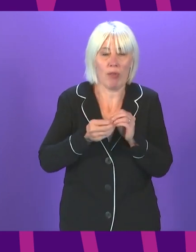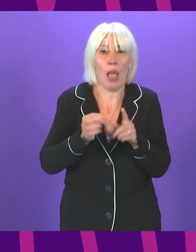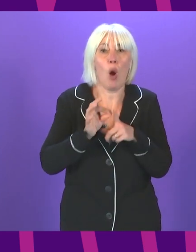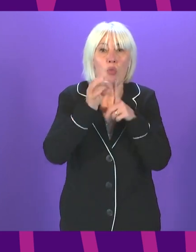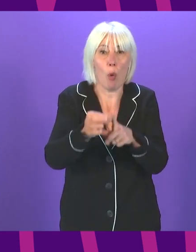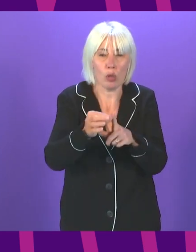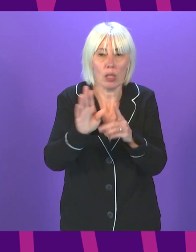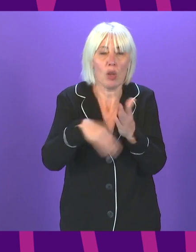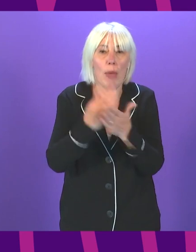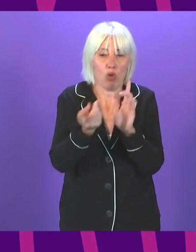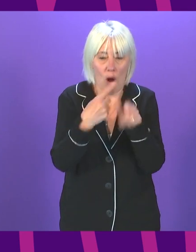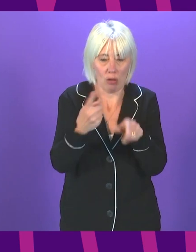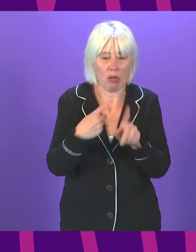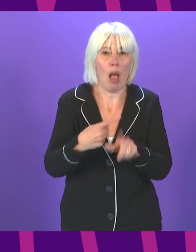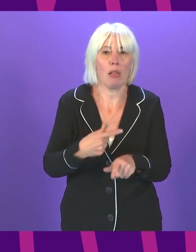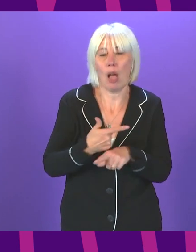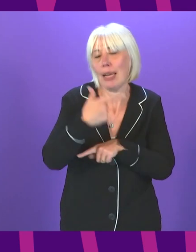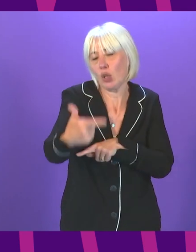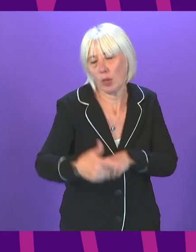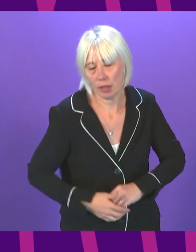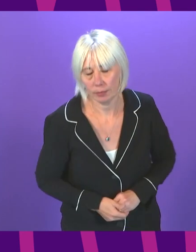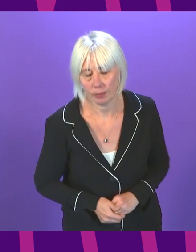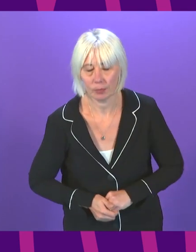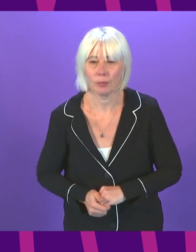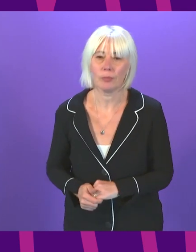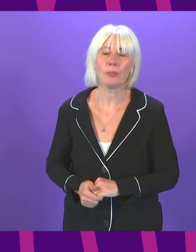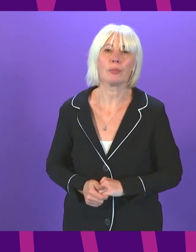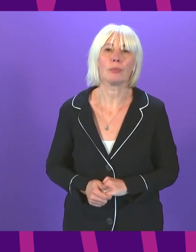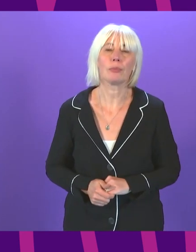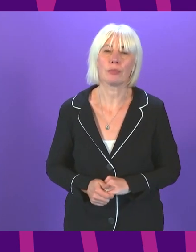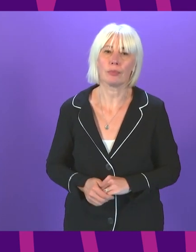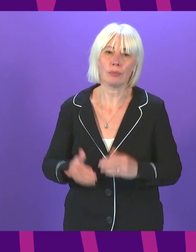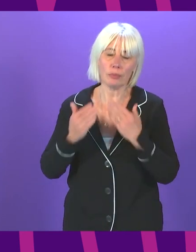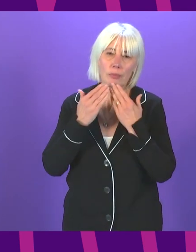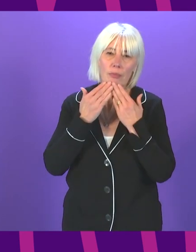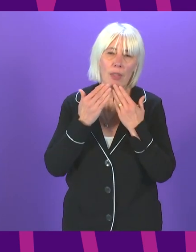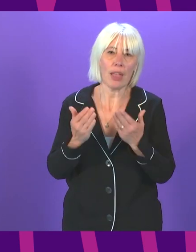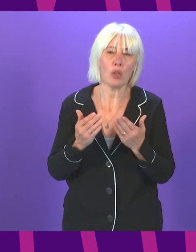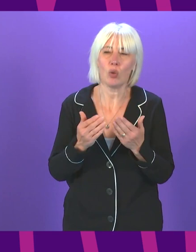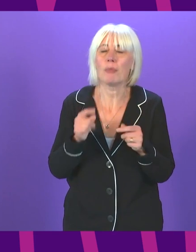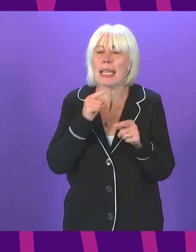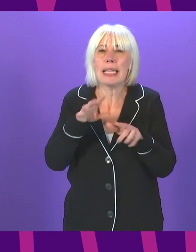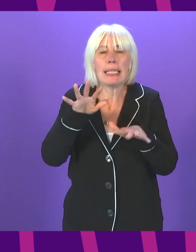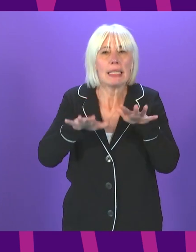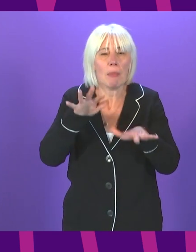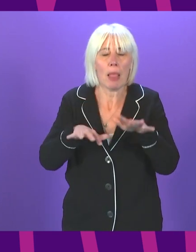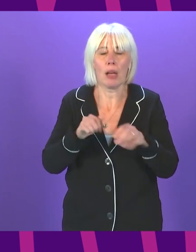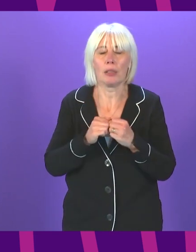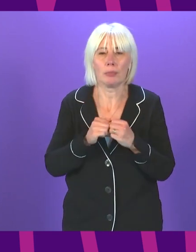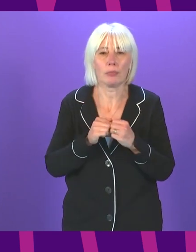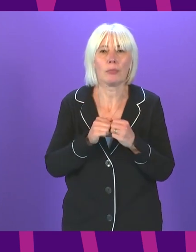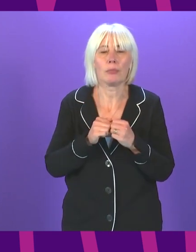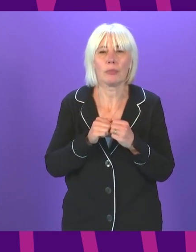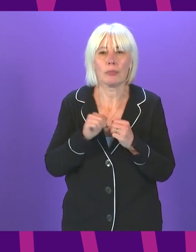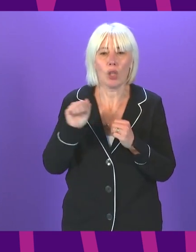we are addressing all of them. Julian Martin. Thank you, President and Officer. In a similar vein, I have a question for the First Minister